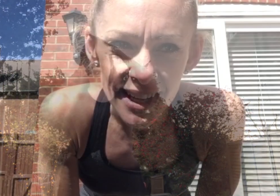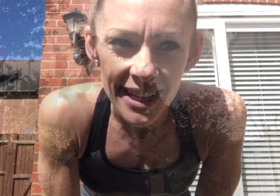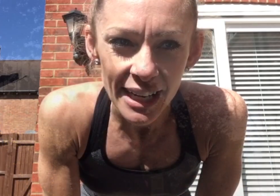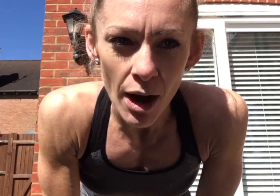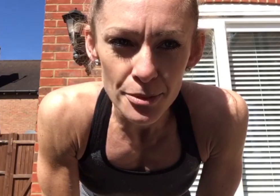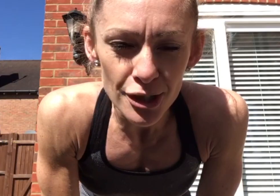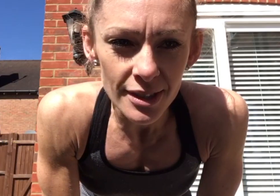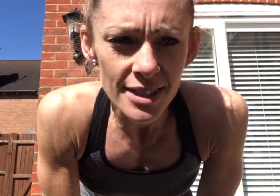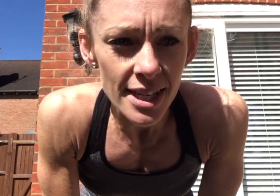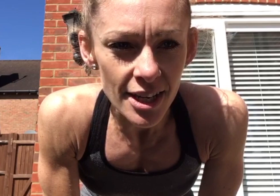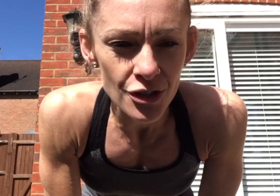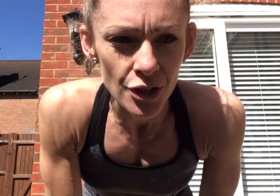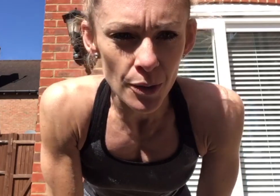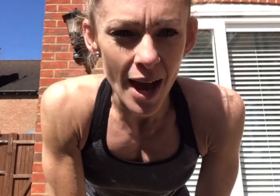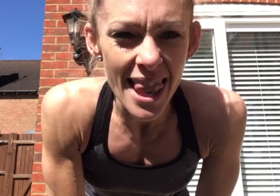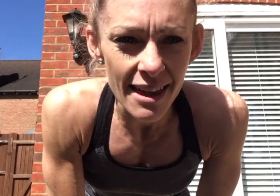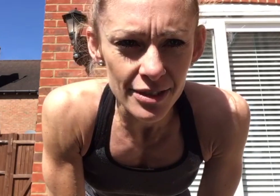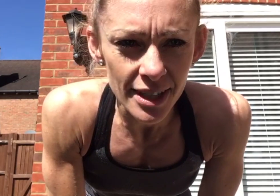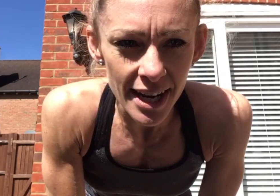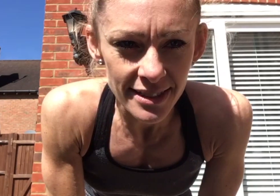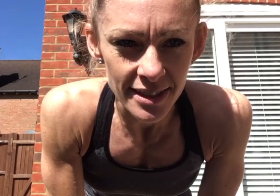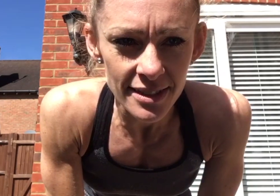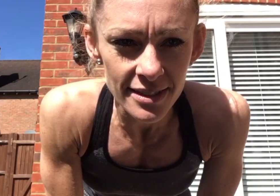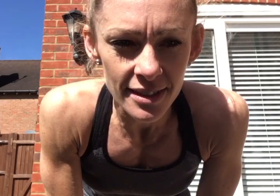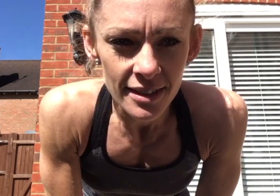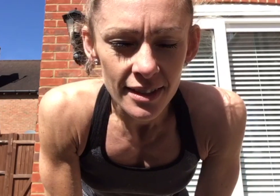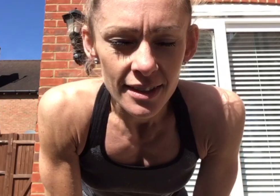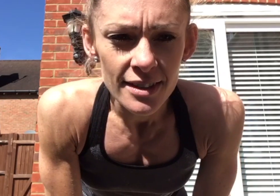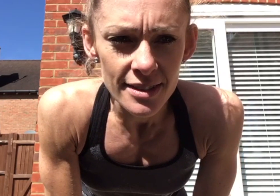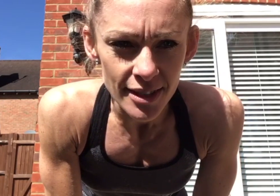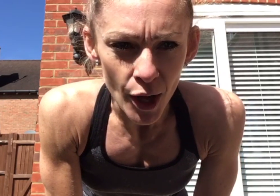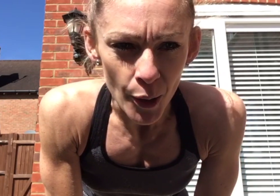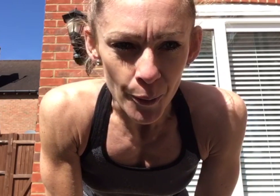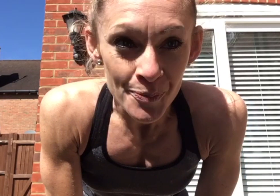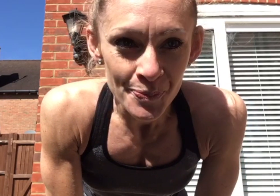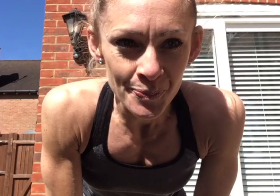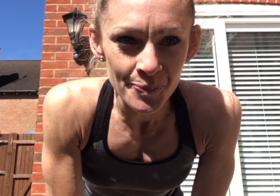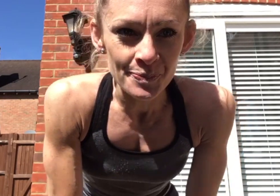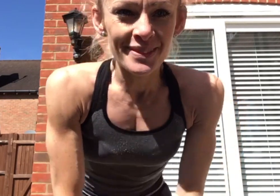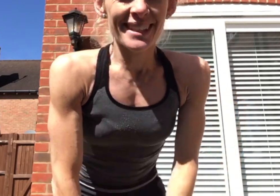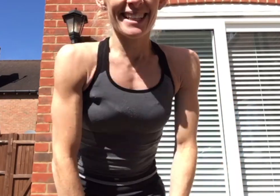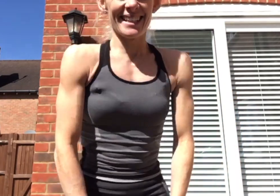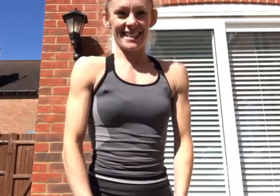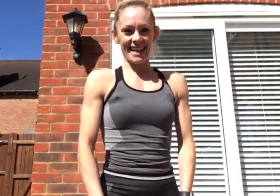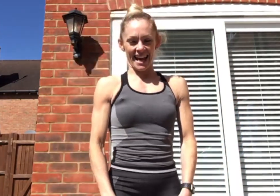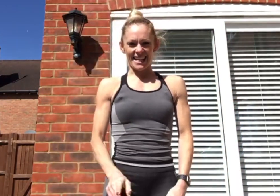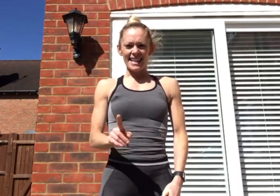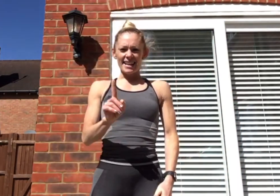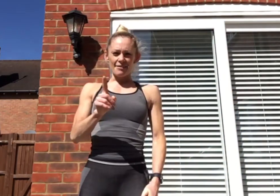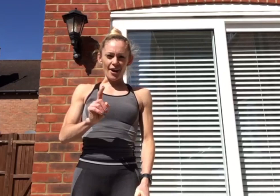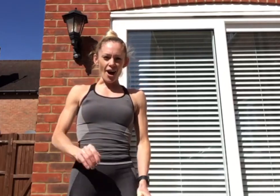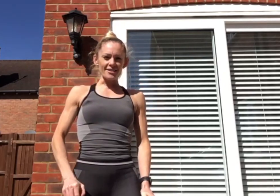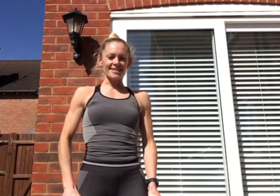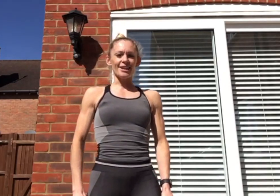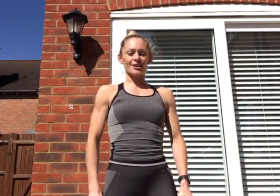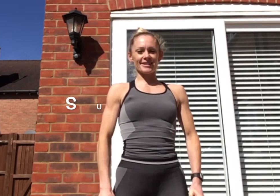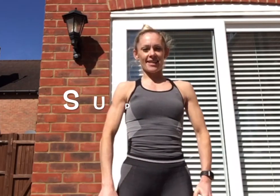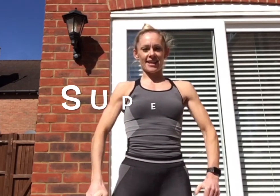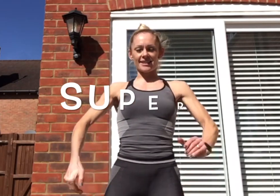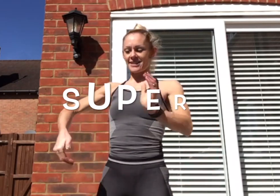Now I'm just going to teach you eleven letters slow. Okay, fast it looks like this.